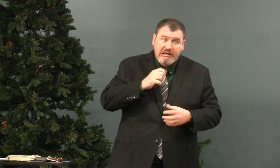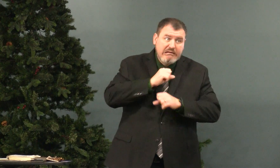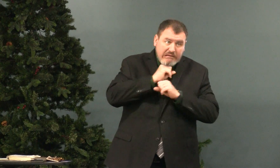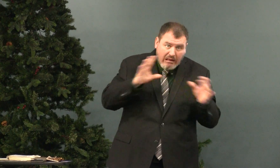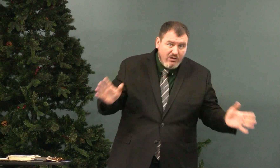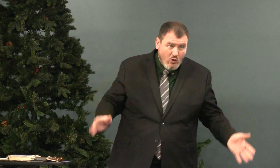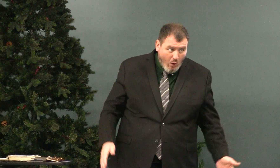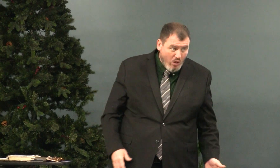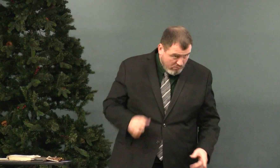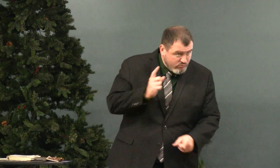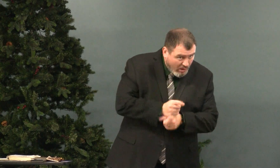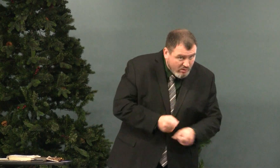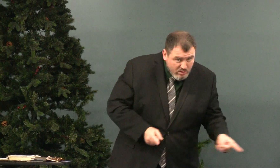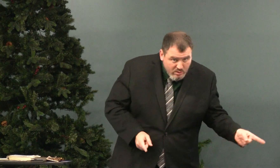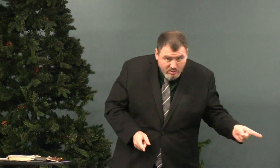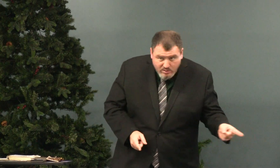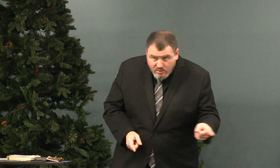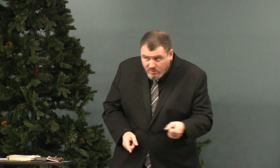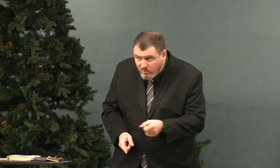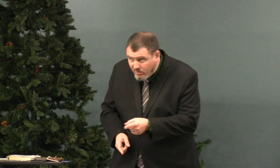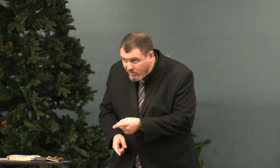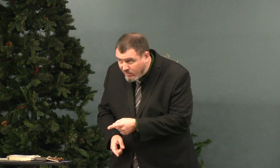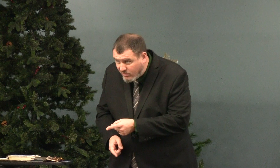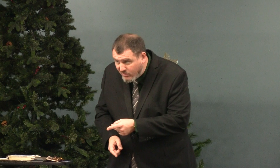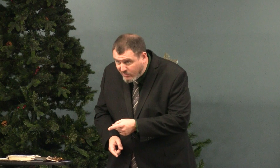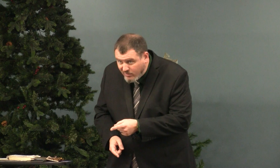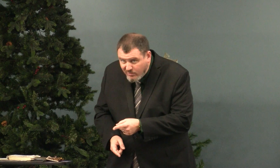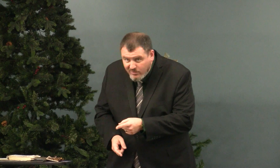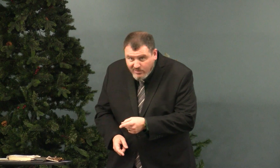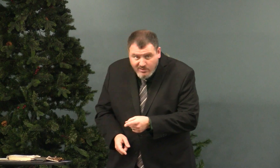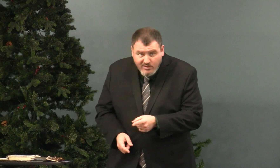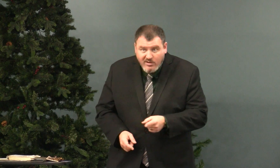My mother always said, if you can't say something nice, don't say anything at all, right?